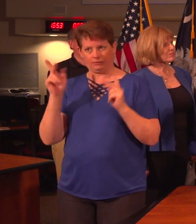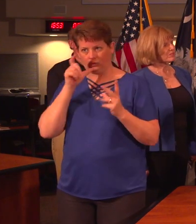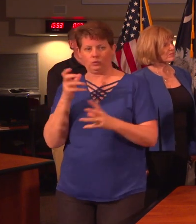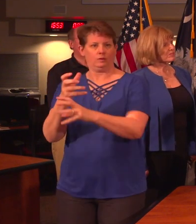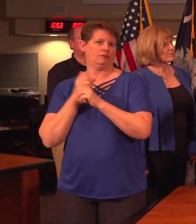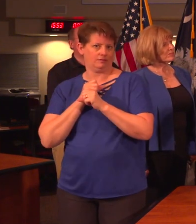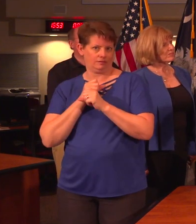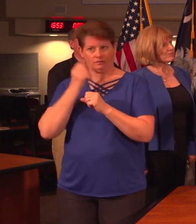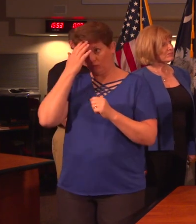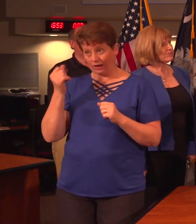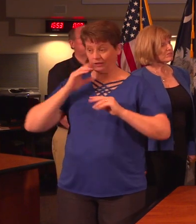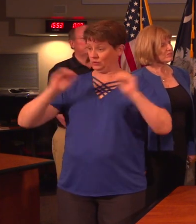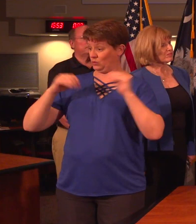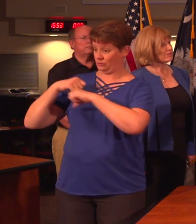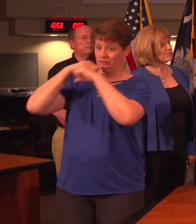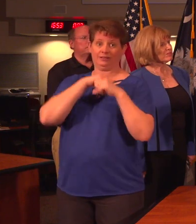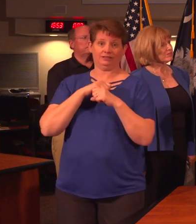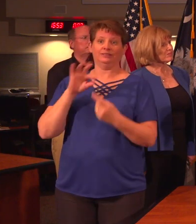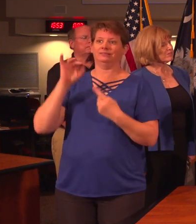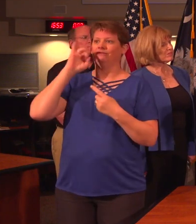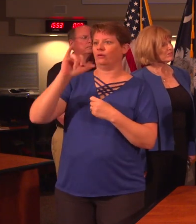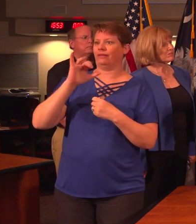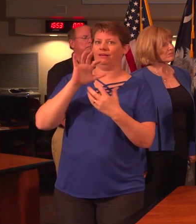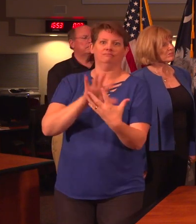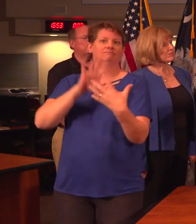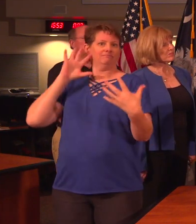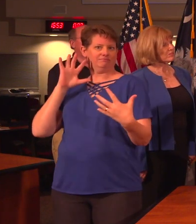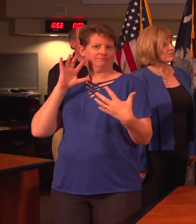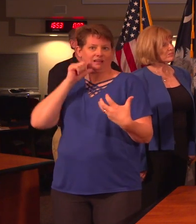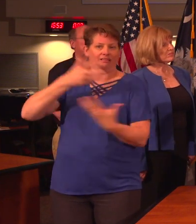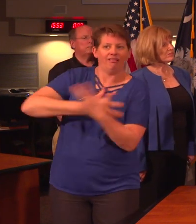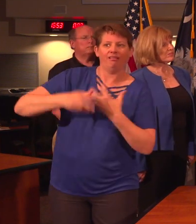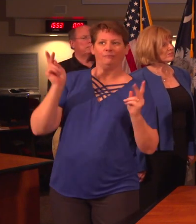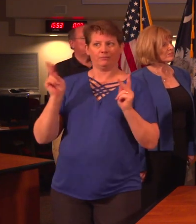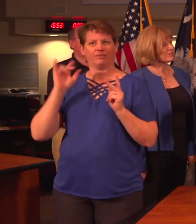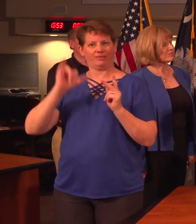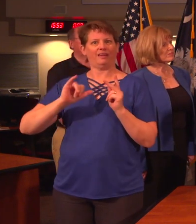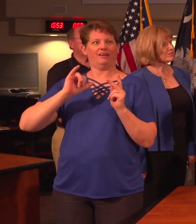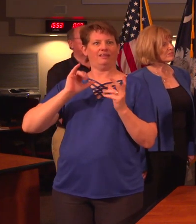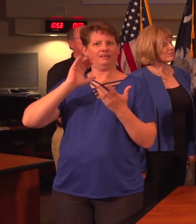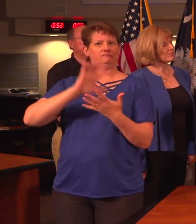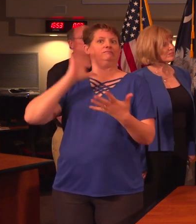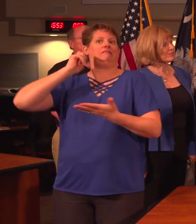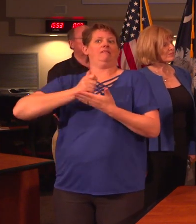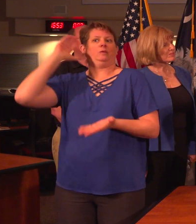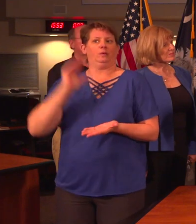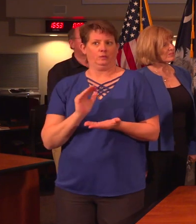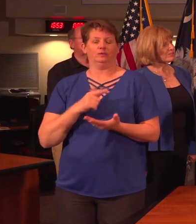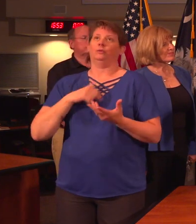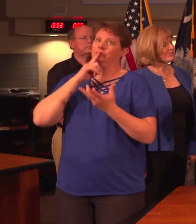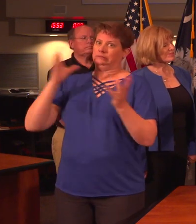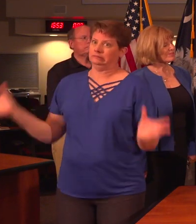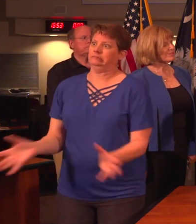because there is no other protection except for the social distancing measures. And so this is a very good example of why we strongly